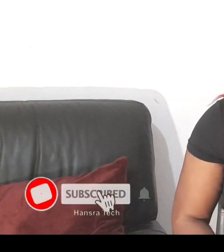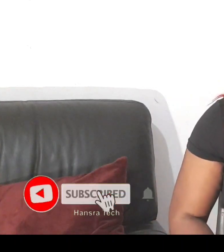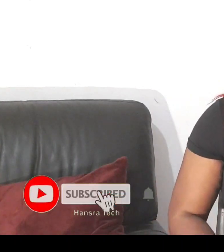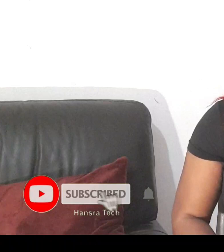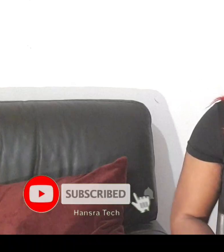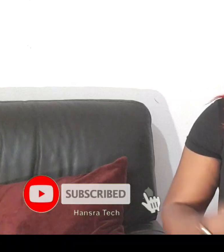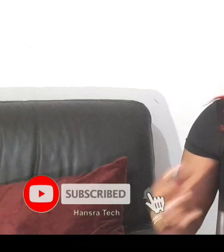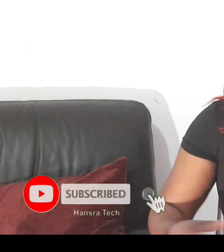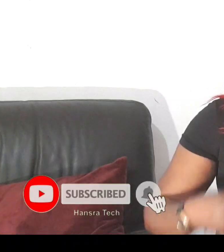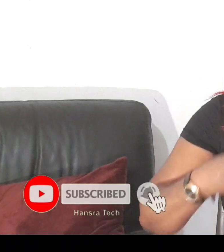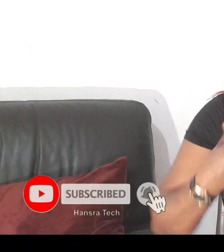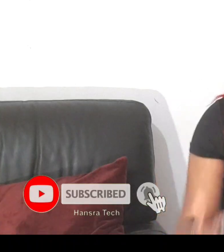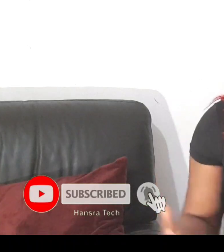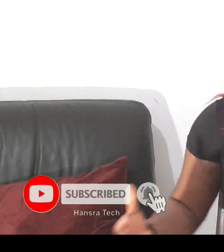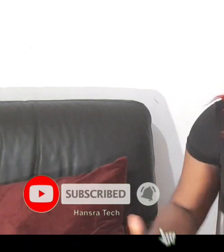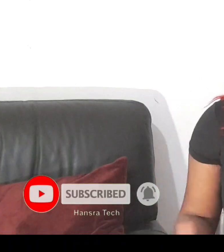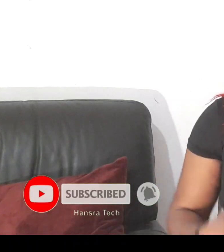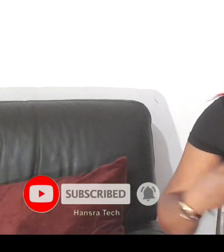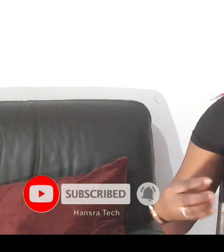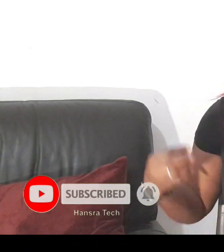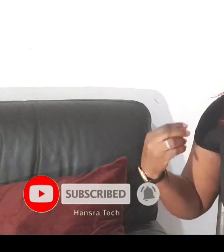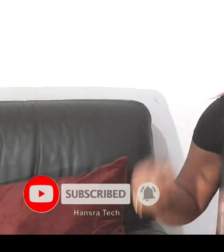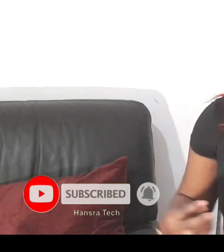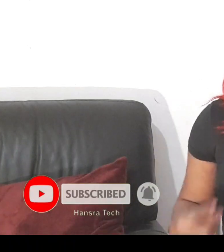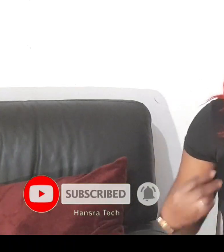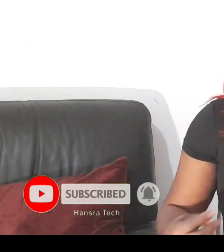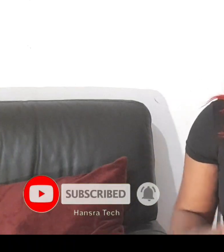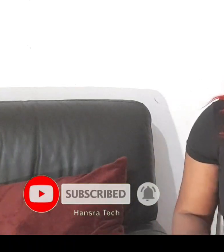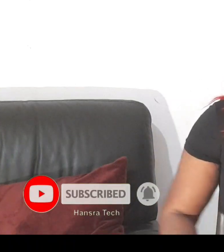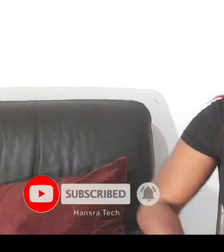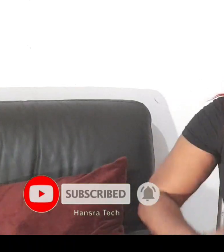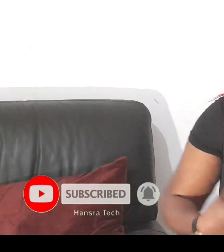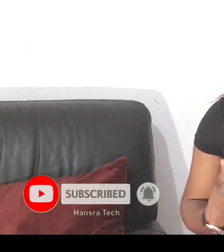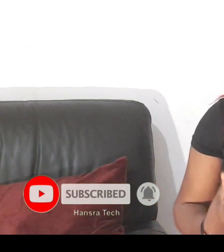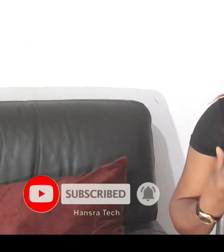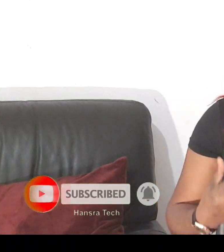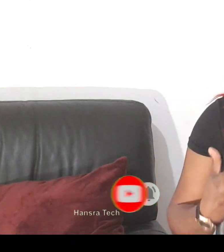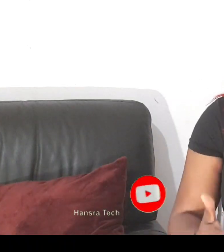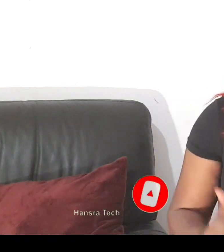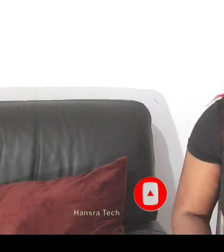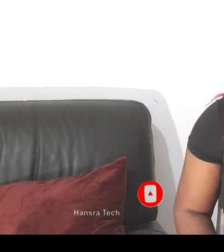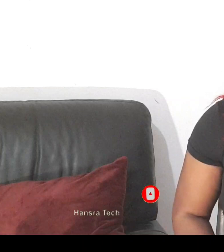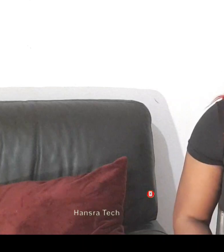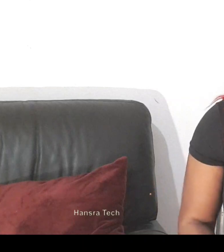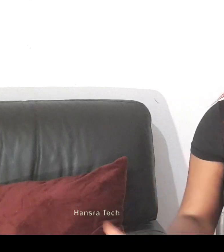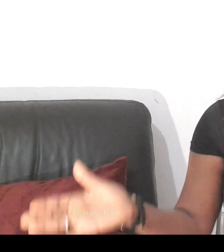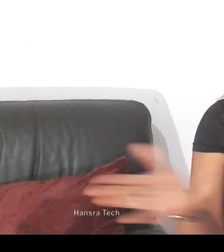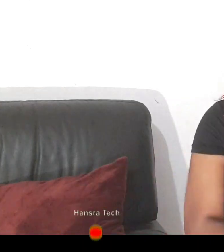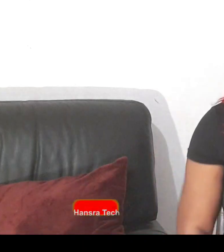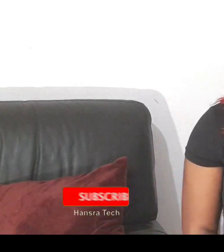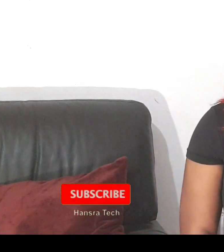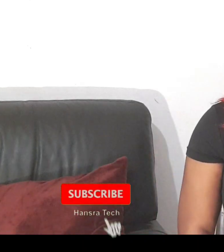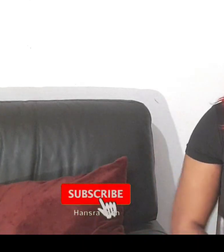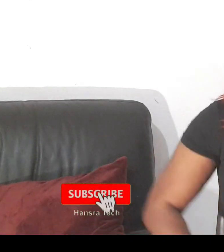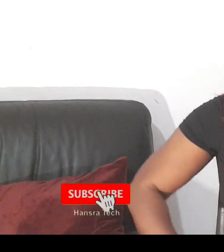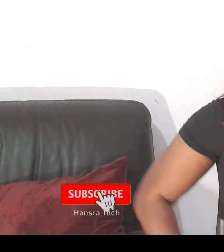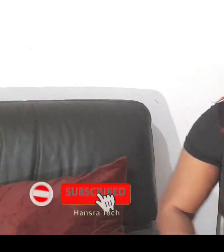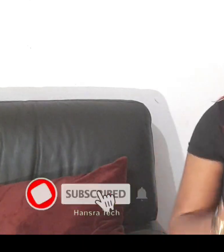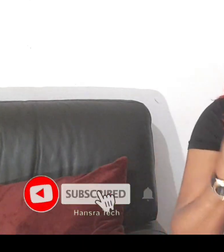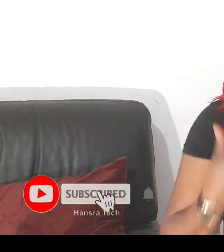hands so guys you need to see the way this minister of education expresses his own feeling oh guys